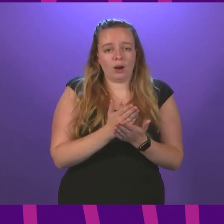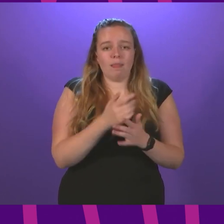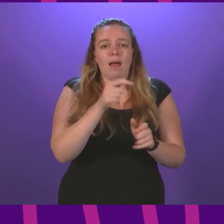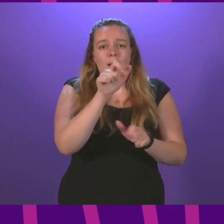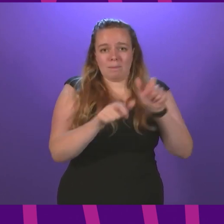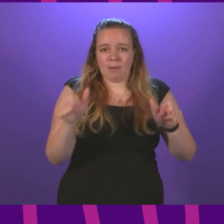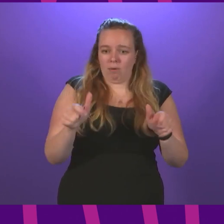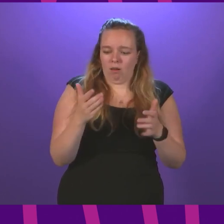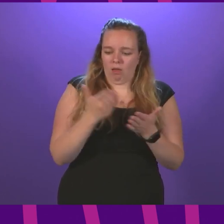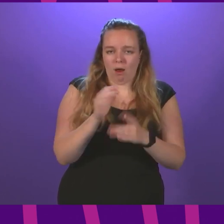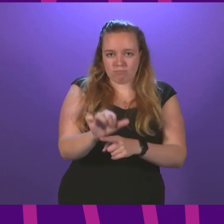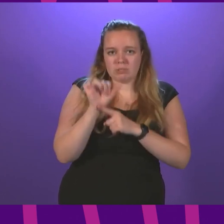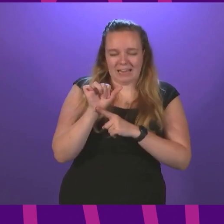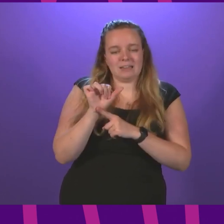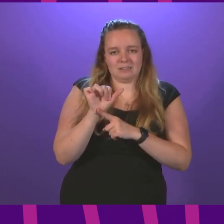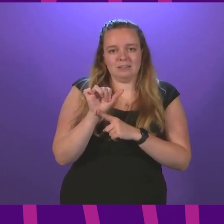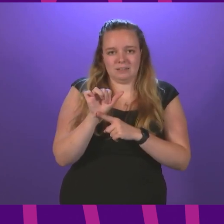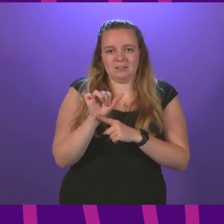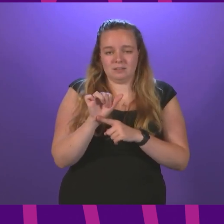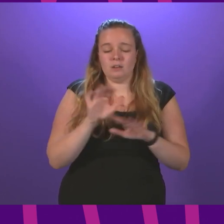are protected from it. No, to finish, I